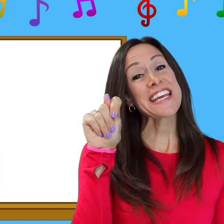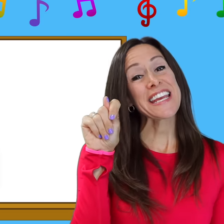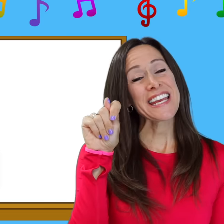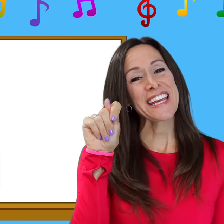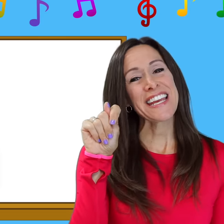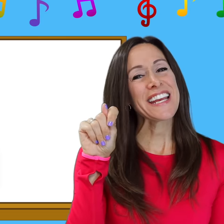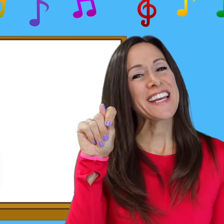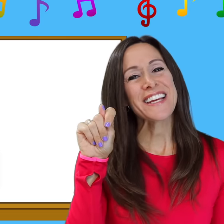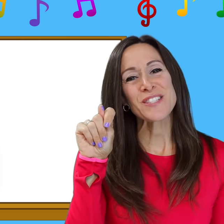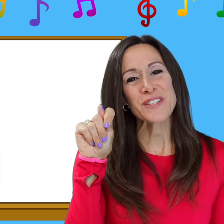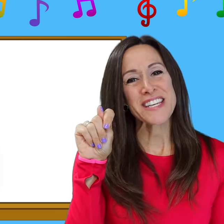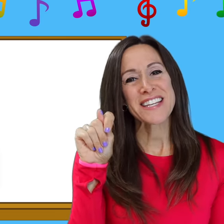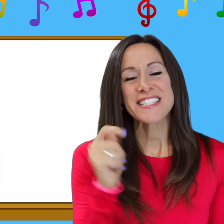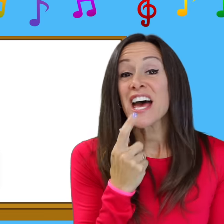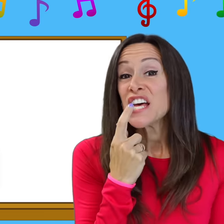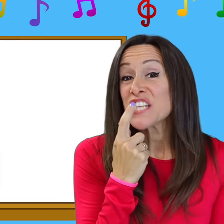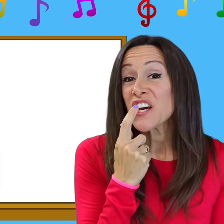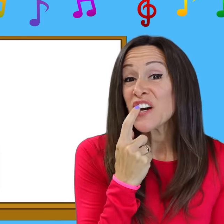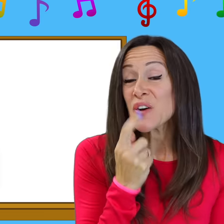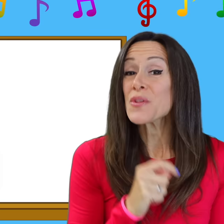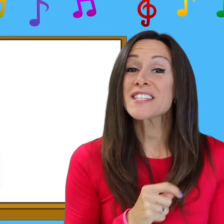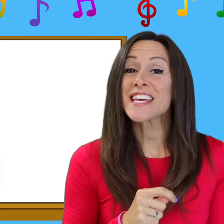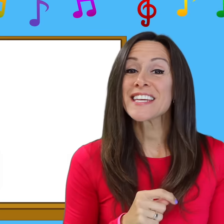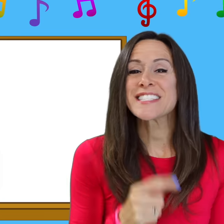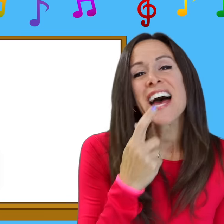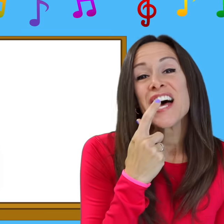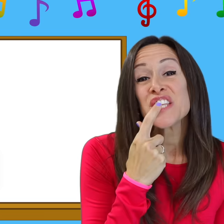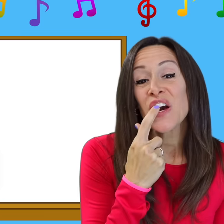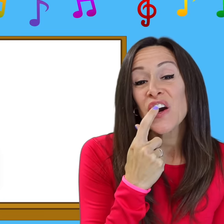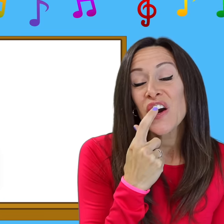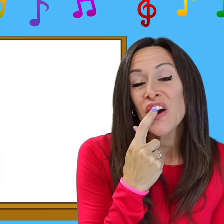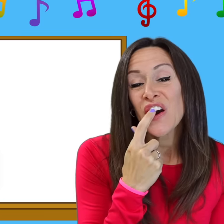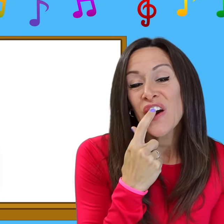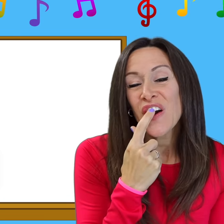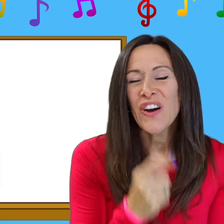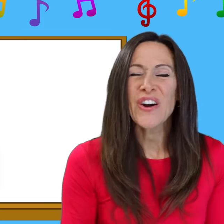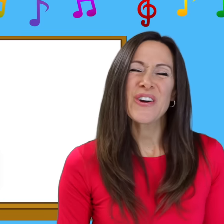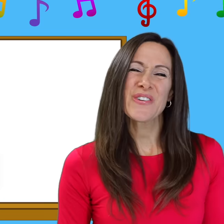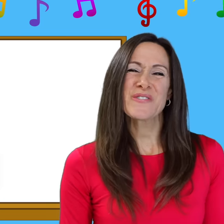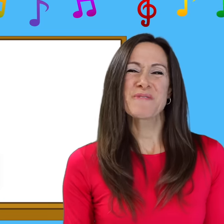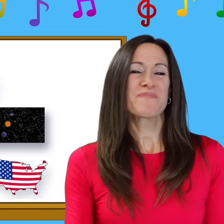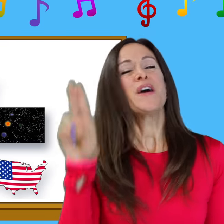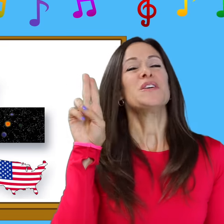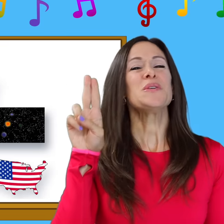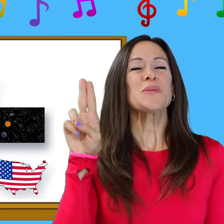is for t-t-tooth, t-tooth U